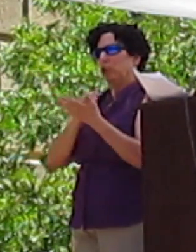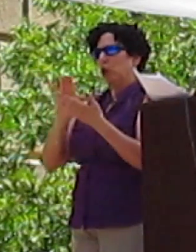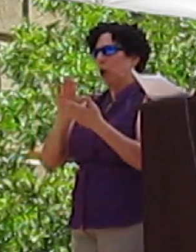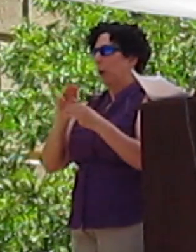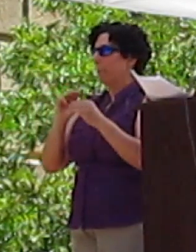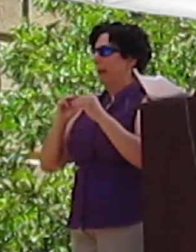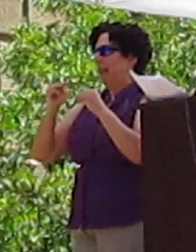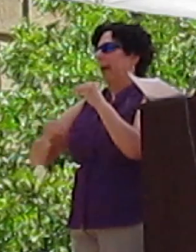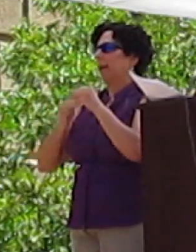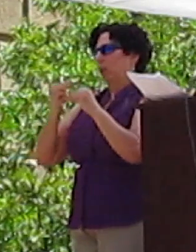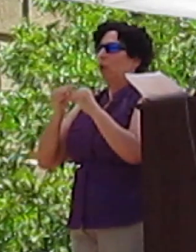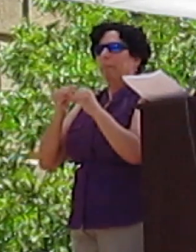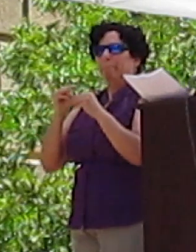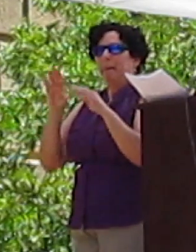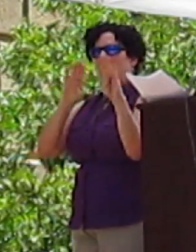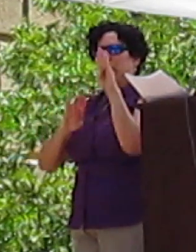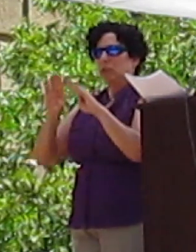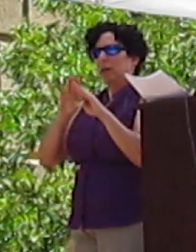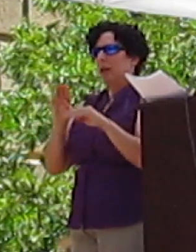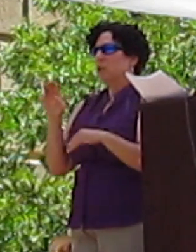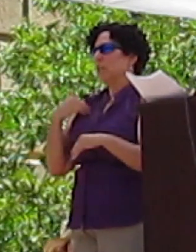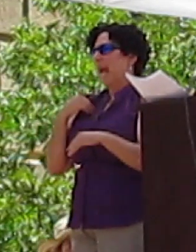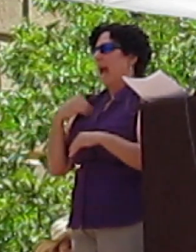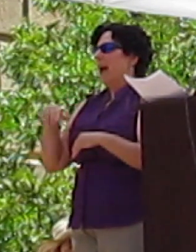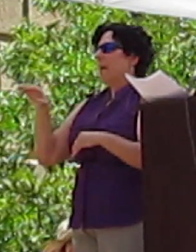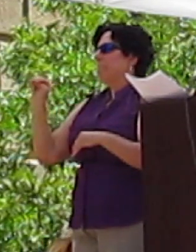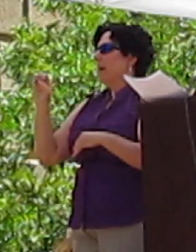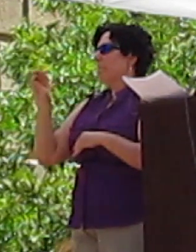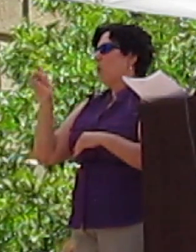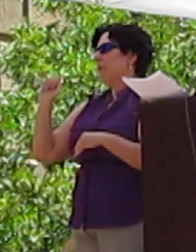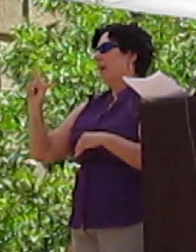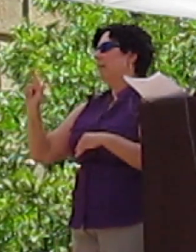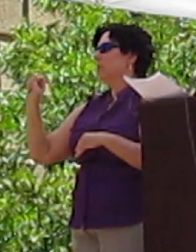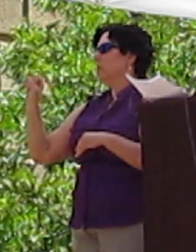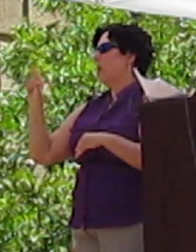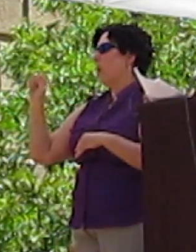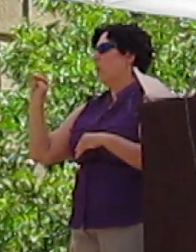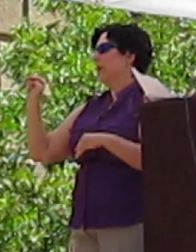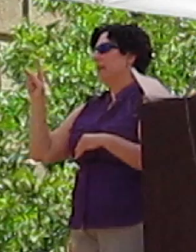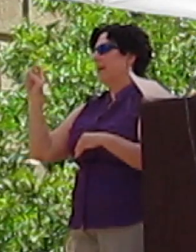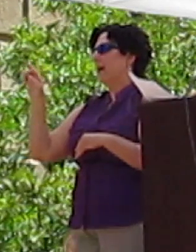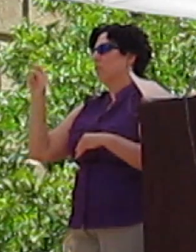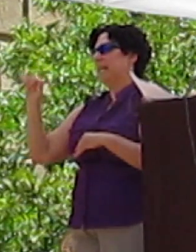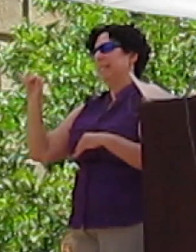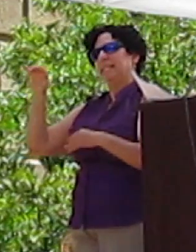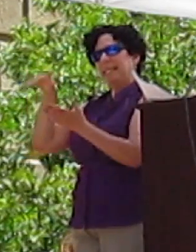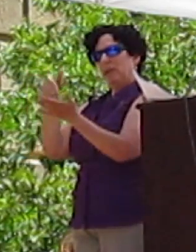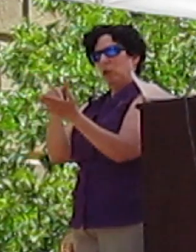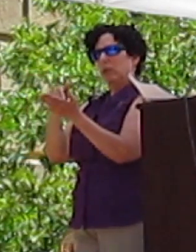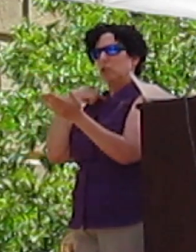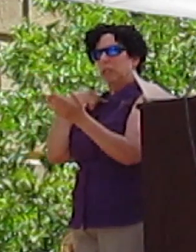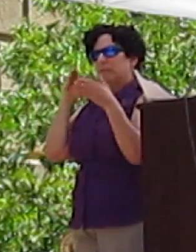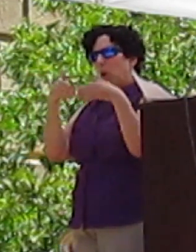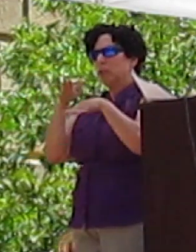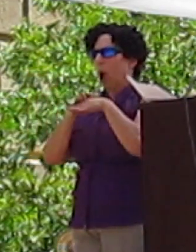had a post-doctoral fellowship at Memorial Sloan Kettering Cancer Center, and is now a clinical researcher focused on